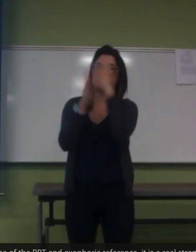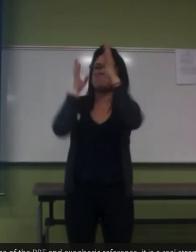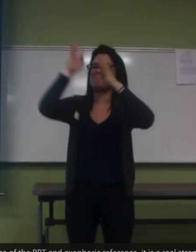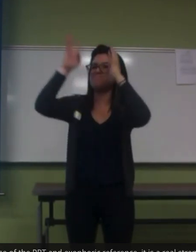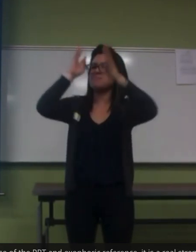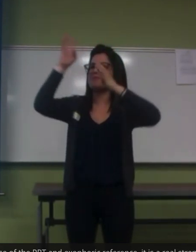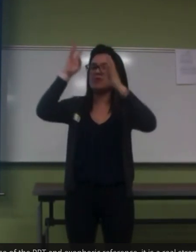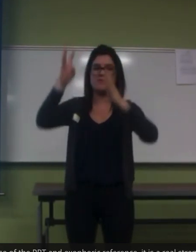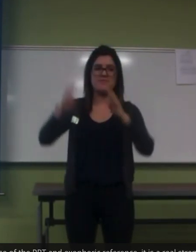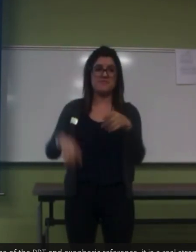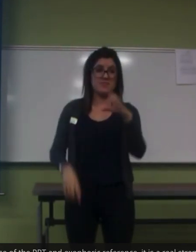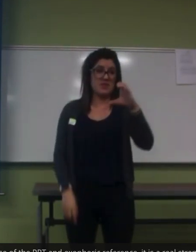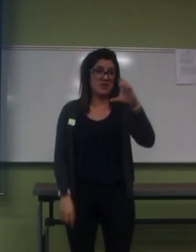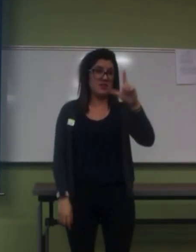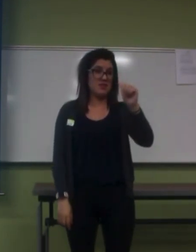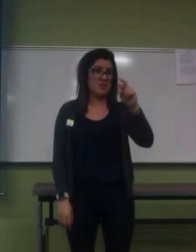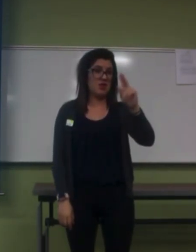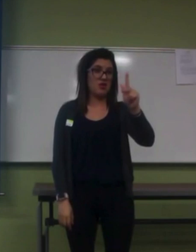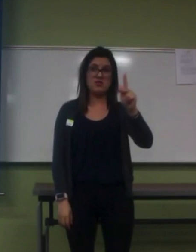And, Clark.